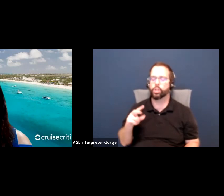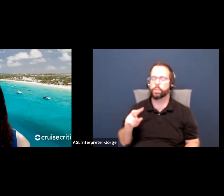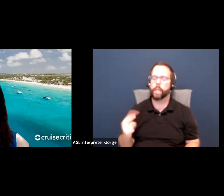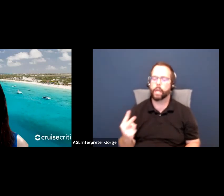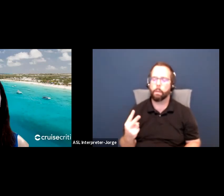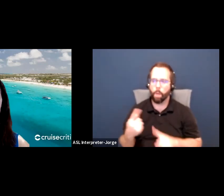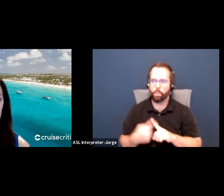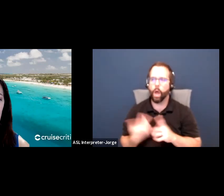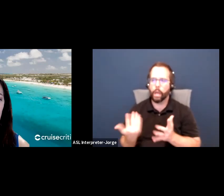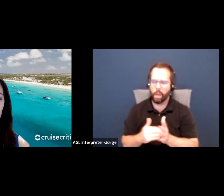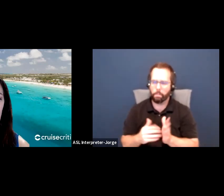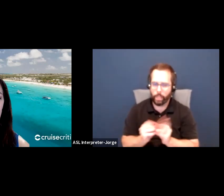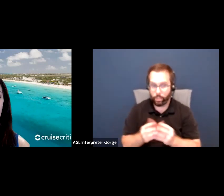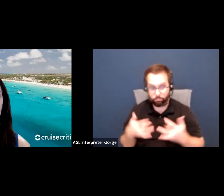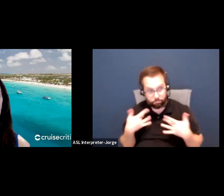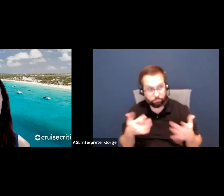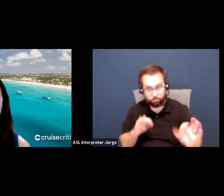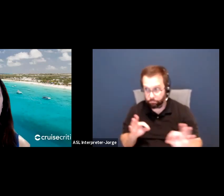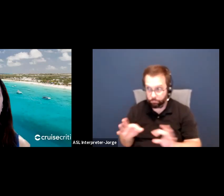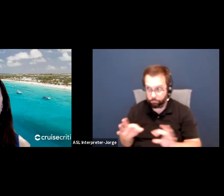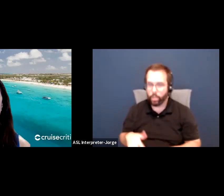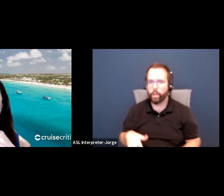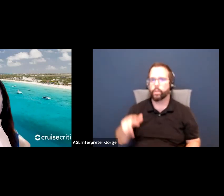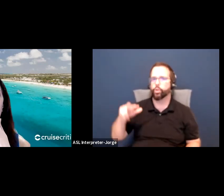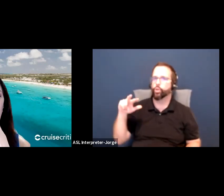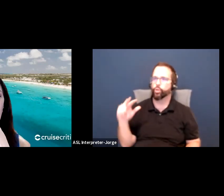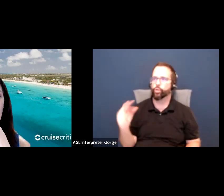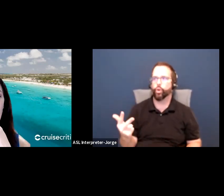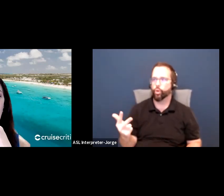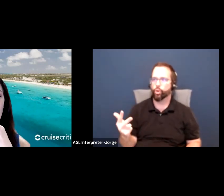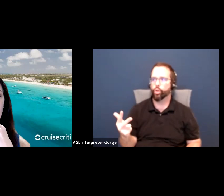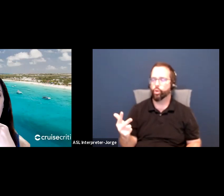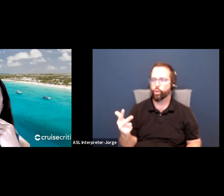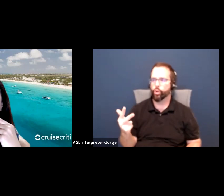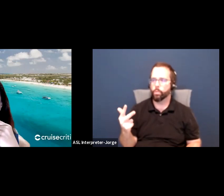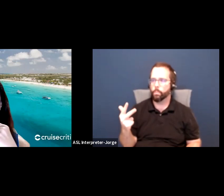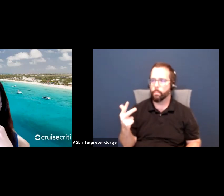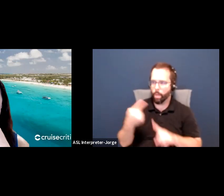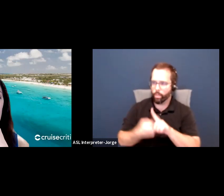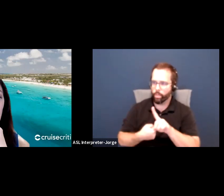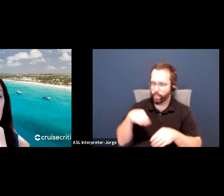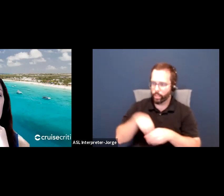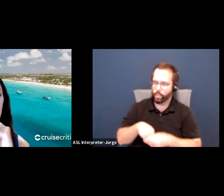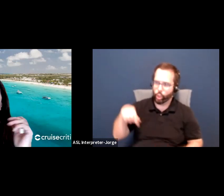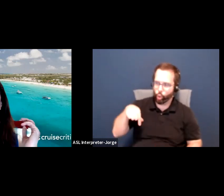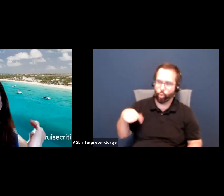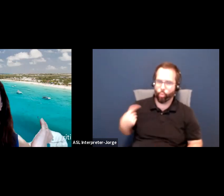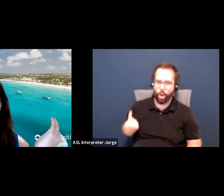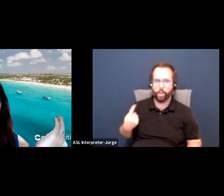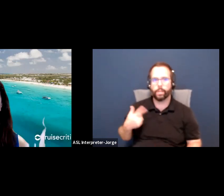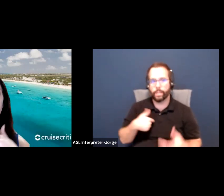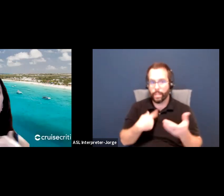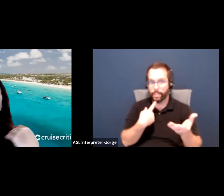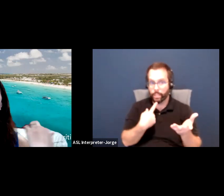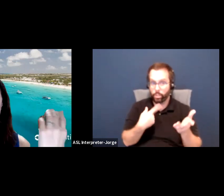is going to be the next item. Q1 goals are emailed to those leading the strategic planning process. People are going to